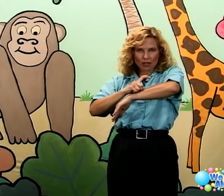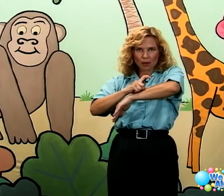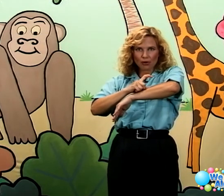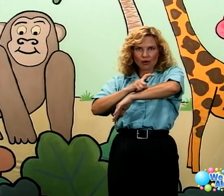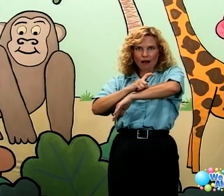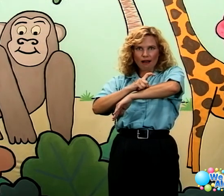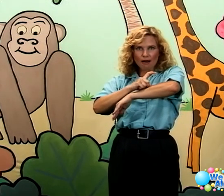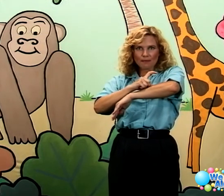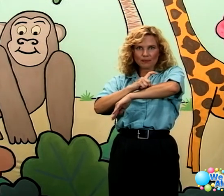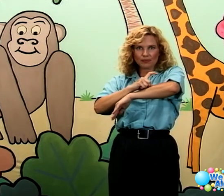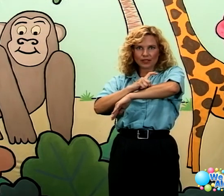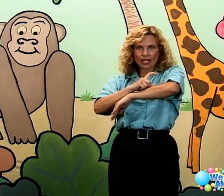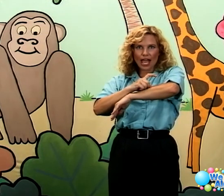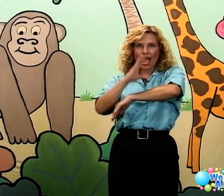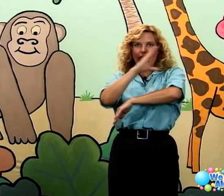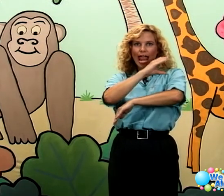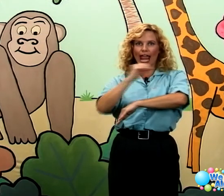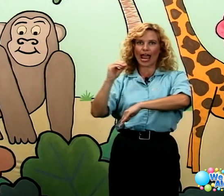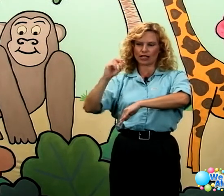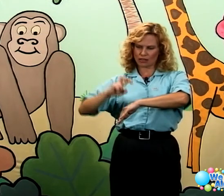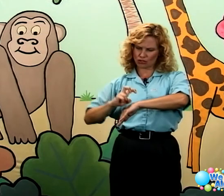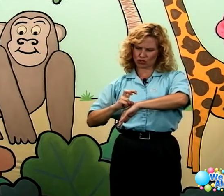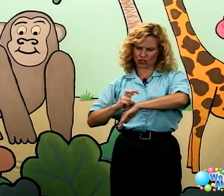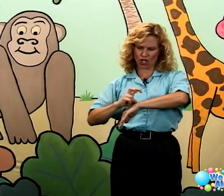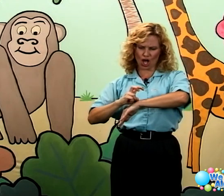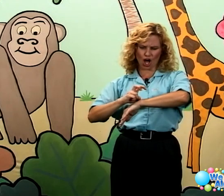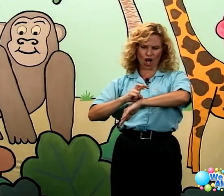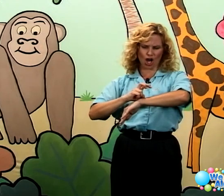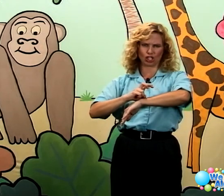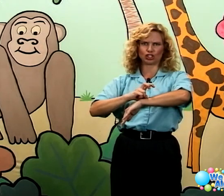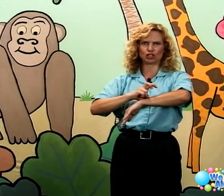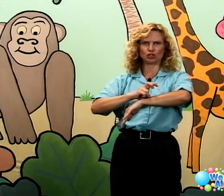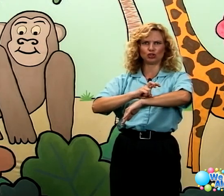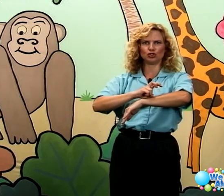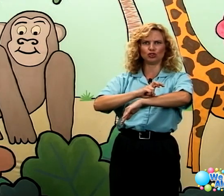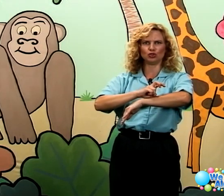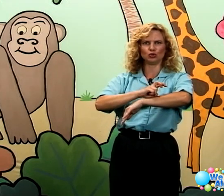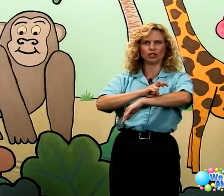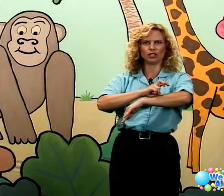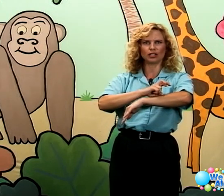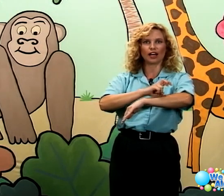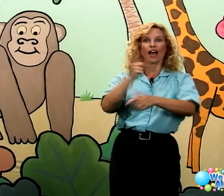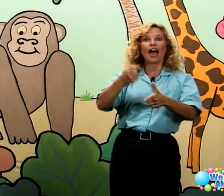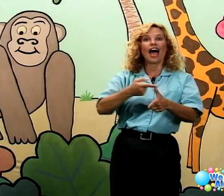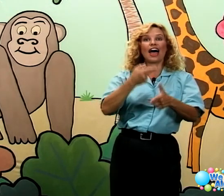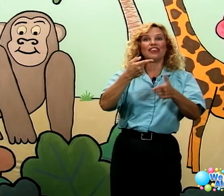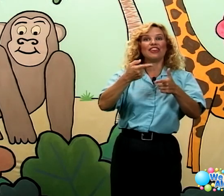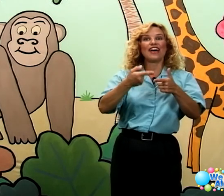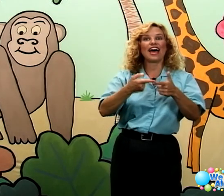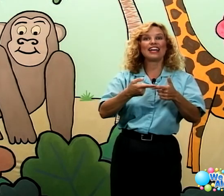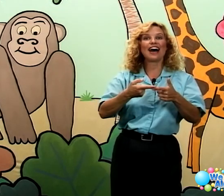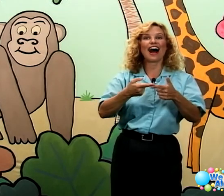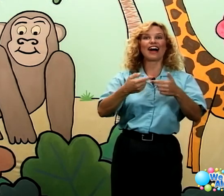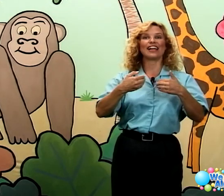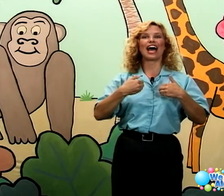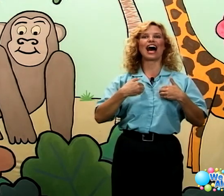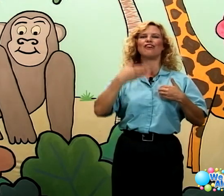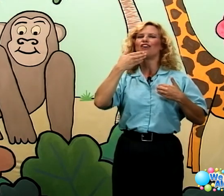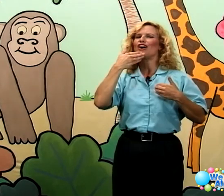up your arm, and slugs too. And then I'll have a